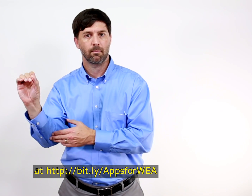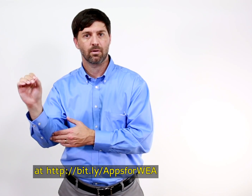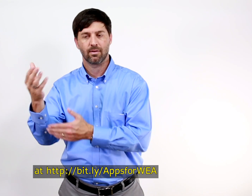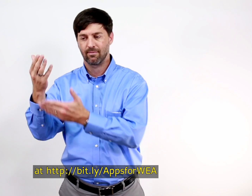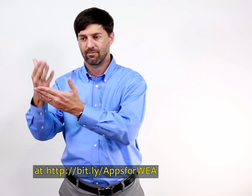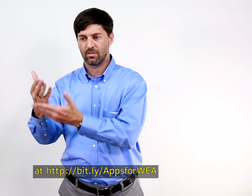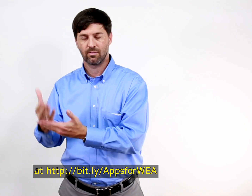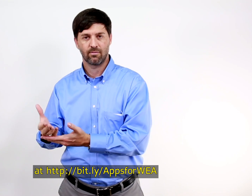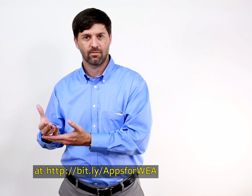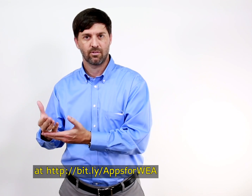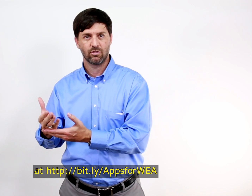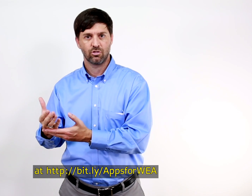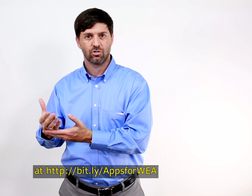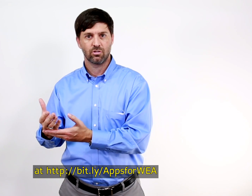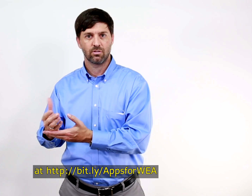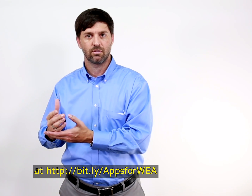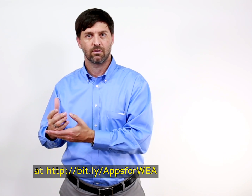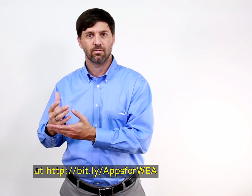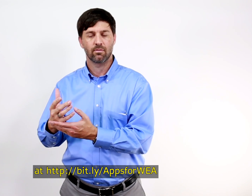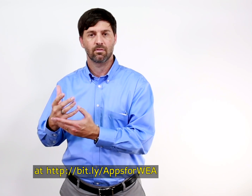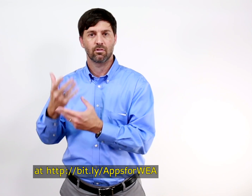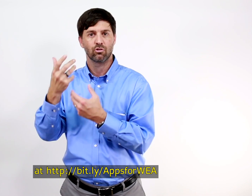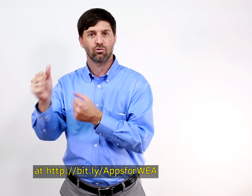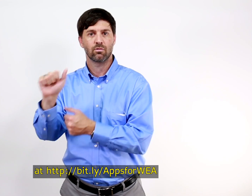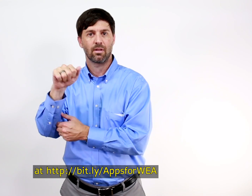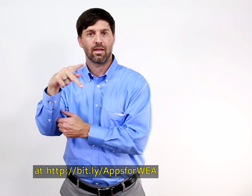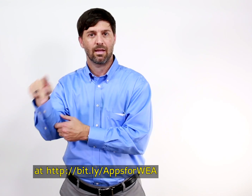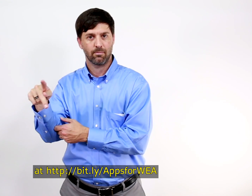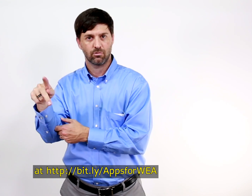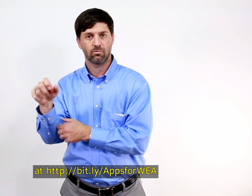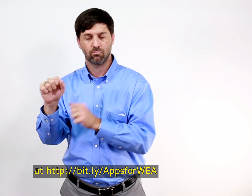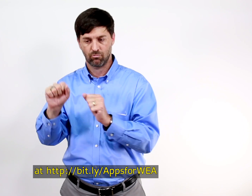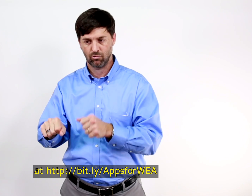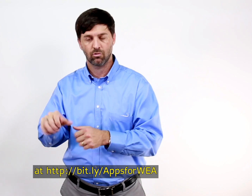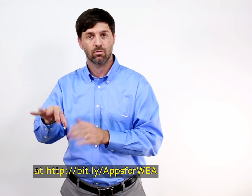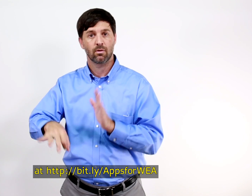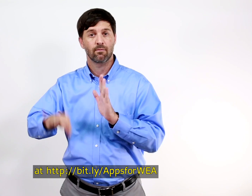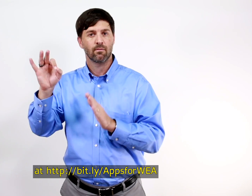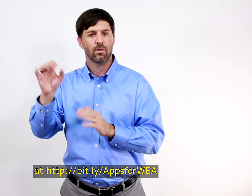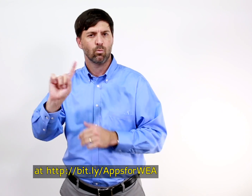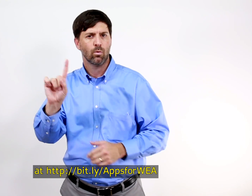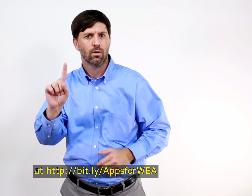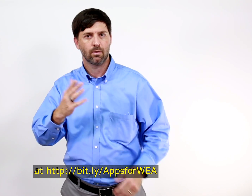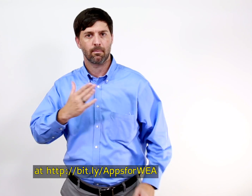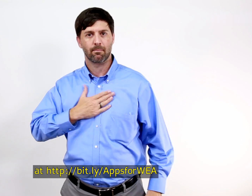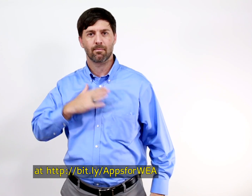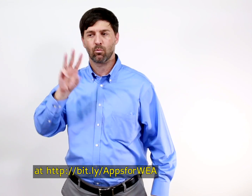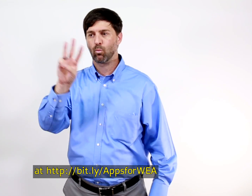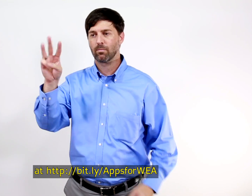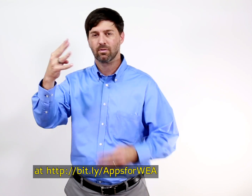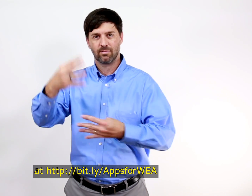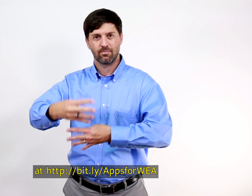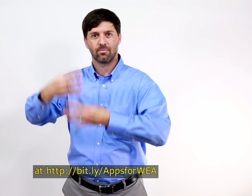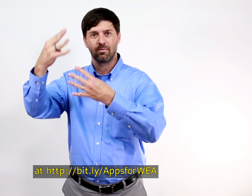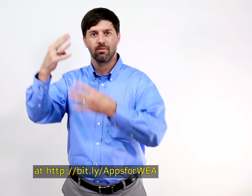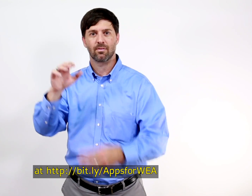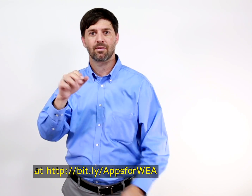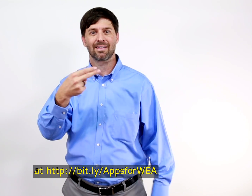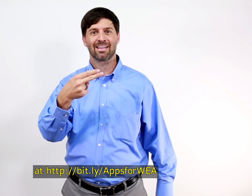www.http colon forward slash forward slash b i t dot l y forward slash